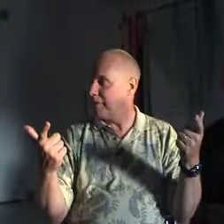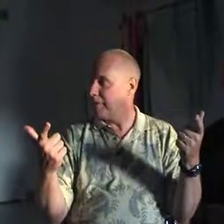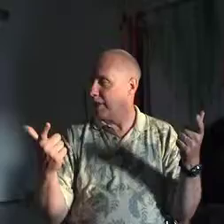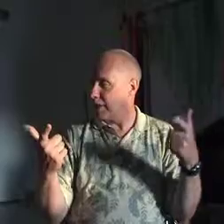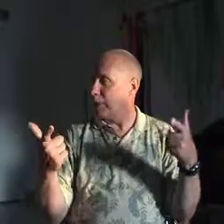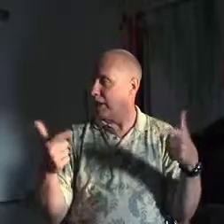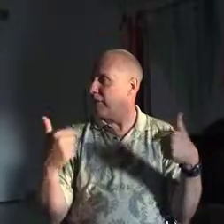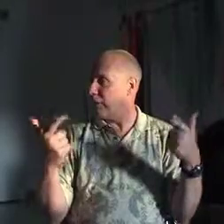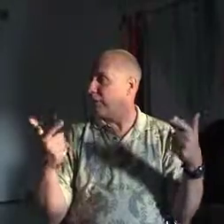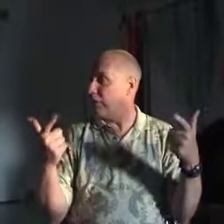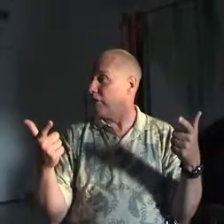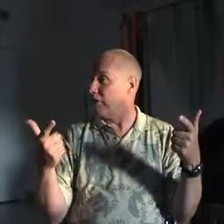If you believe that they are real.